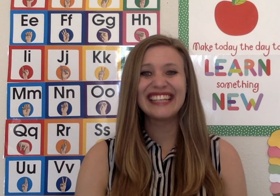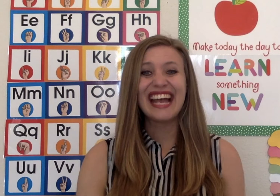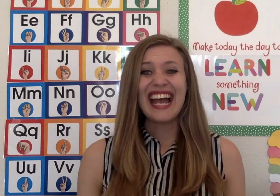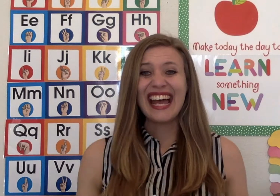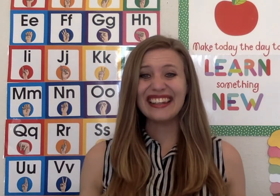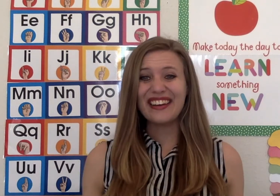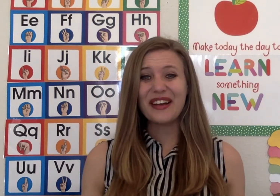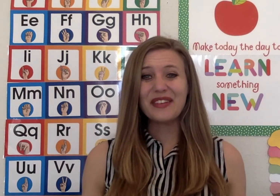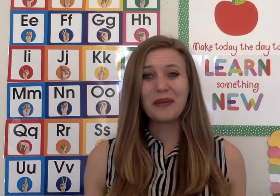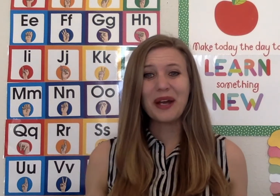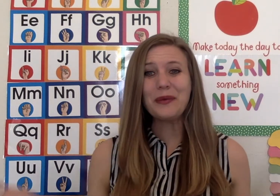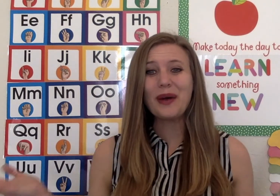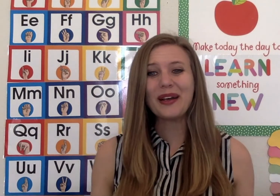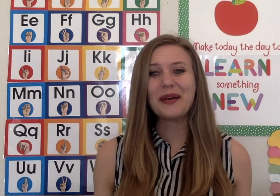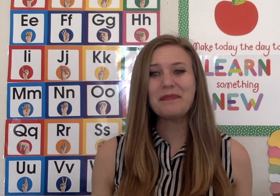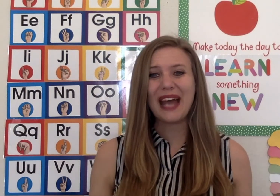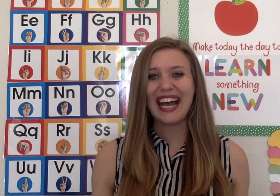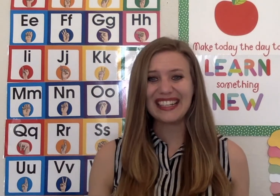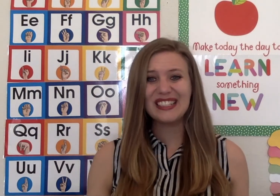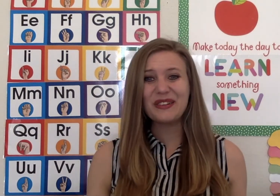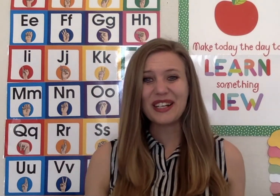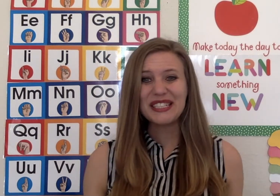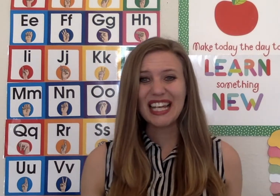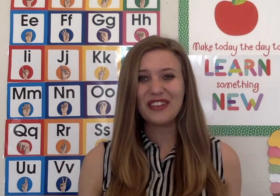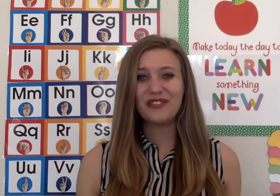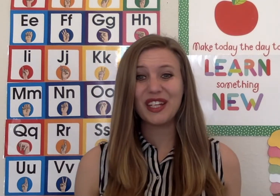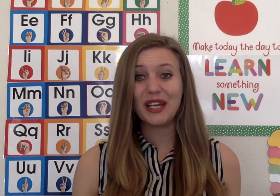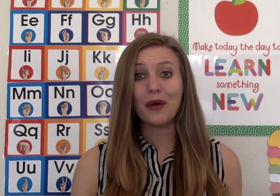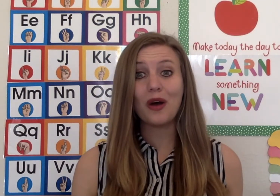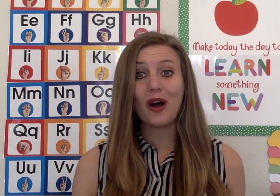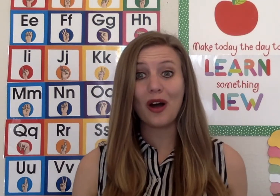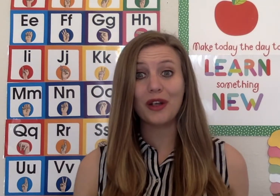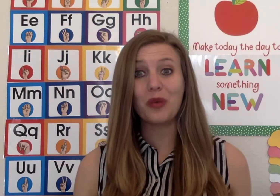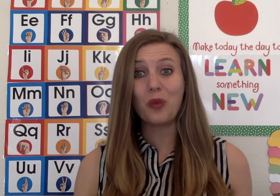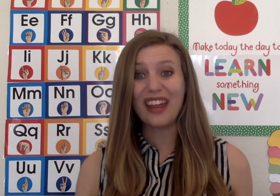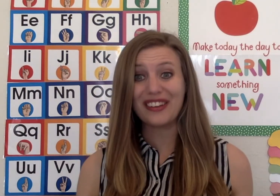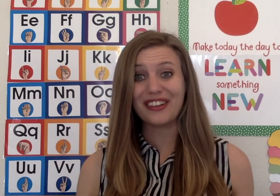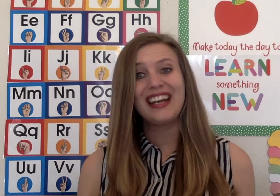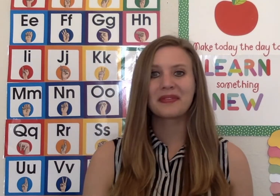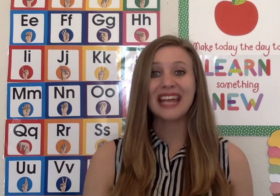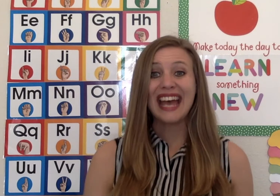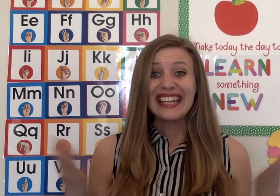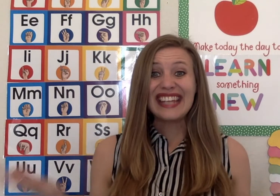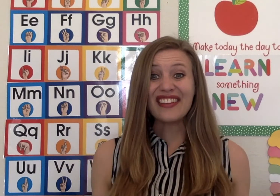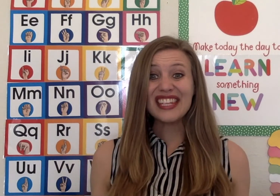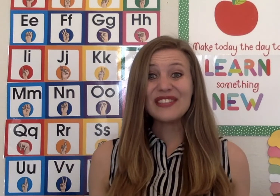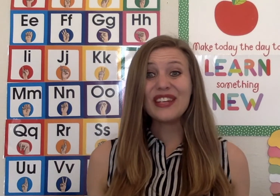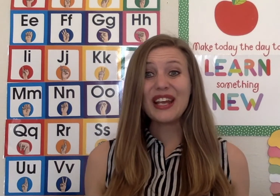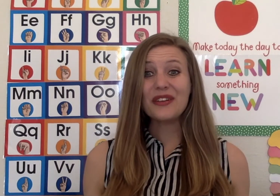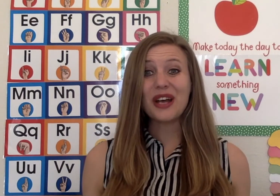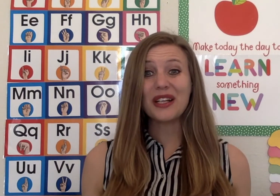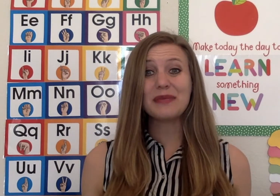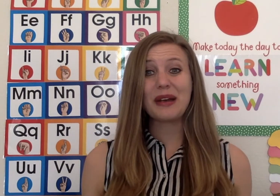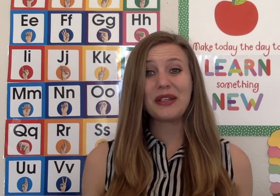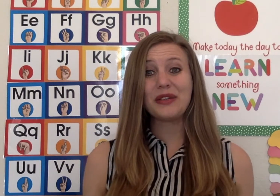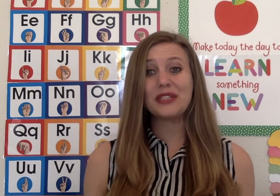Hello, everyone. Welcome back to our second video on weather. Now, this video talks about using